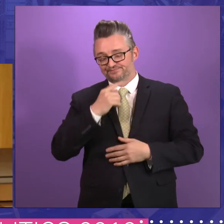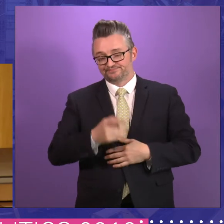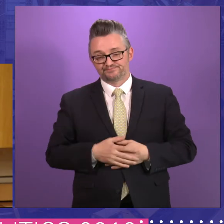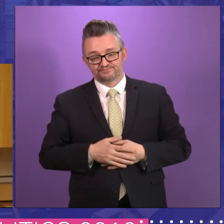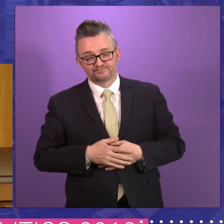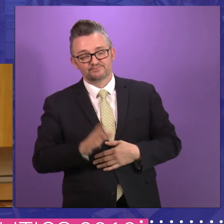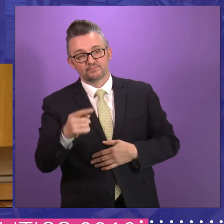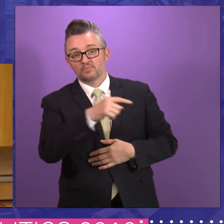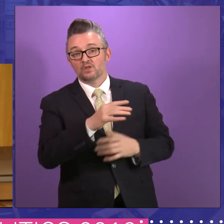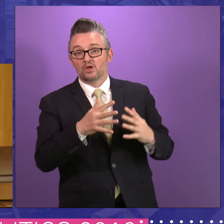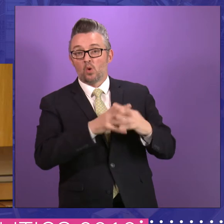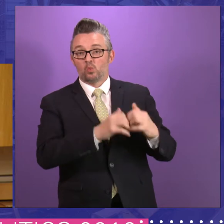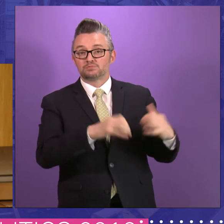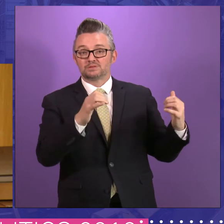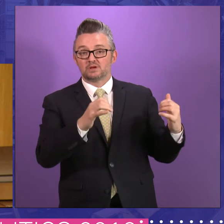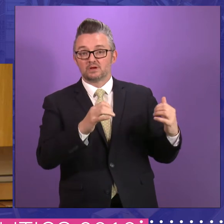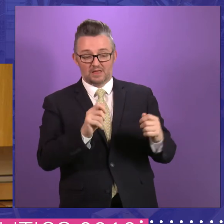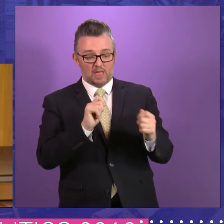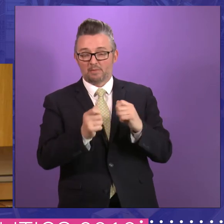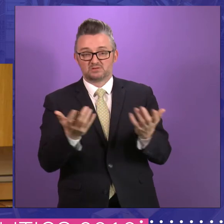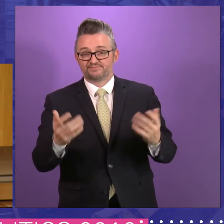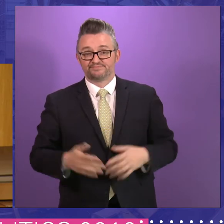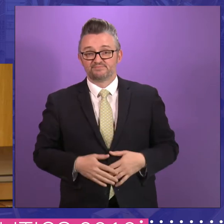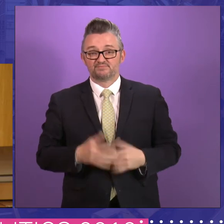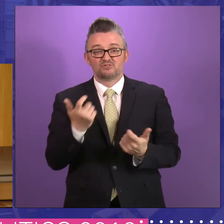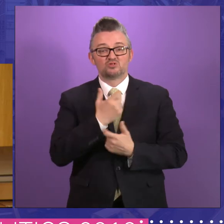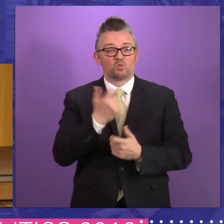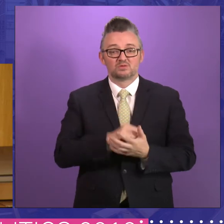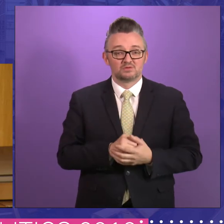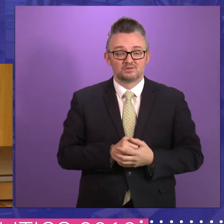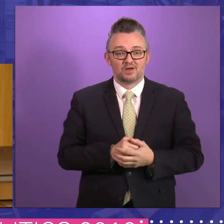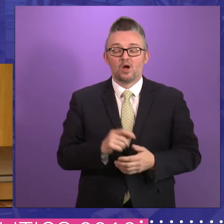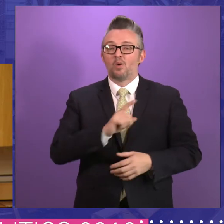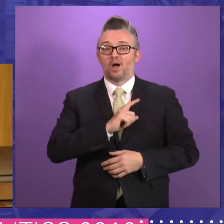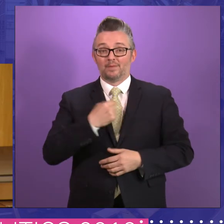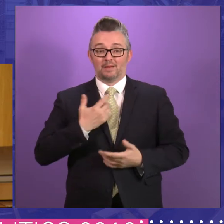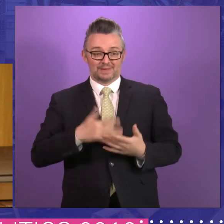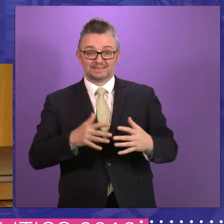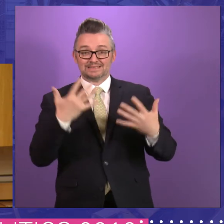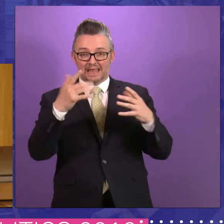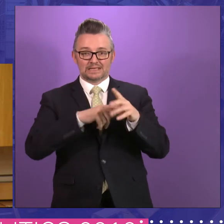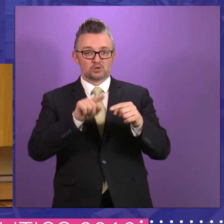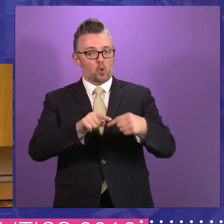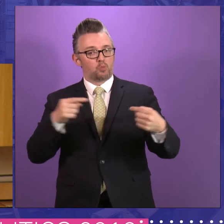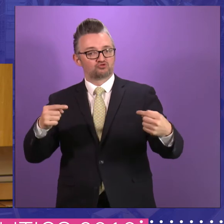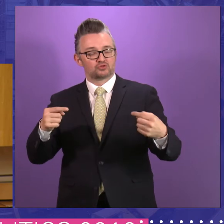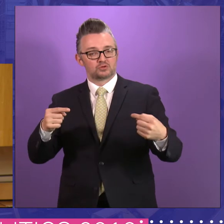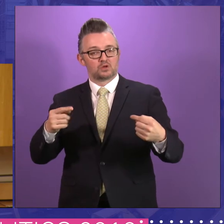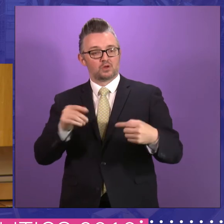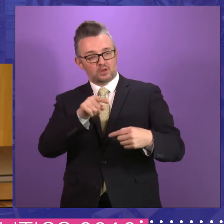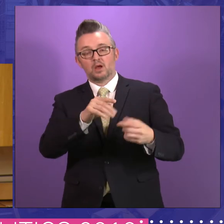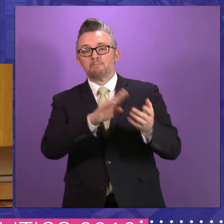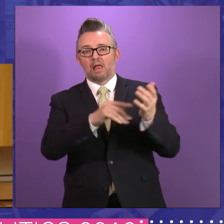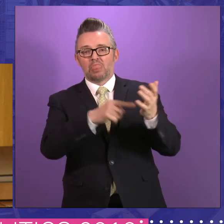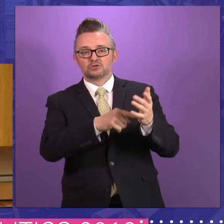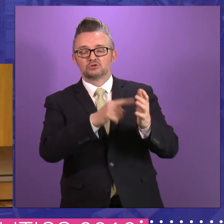amendments were just a joke, because essentially, you know, I spent 10 years in opposition with Mrs Thatcher and